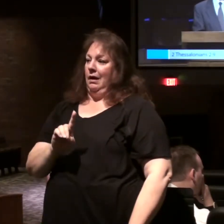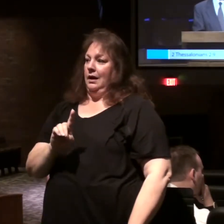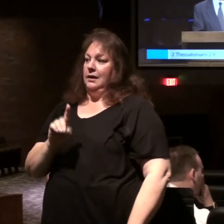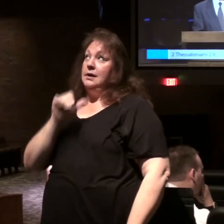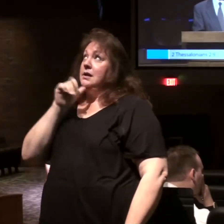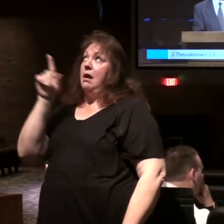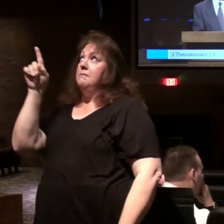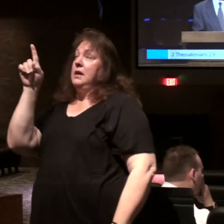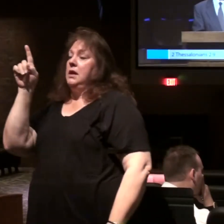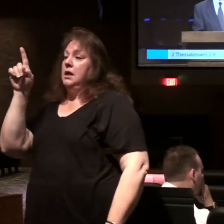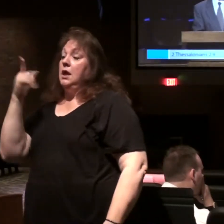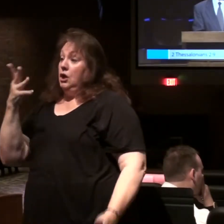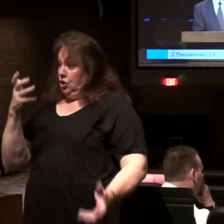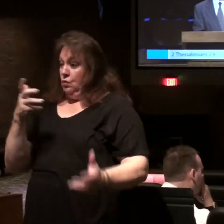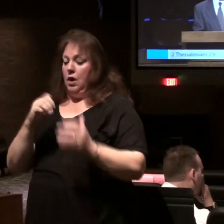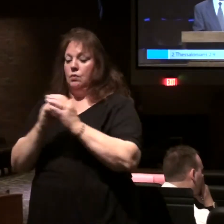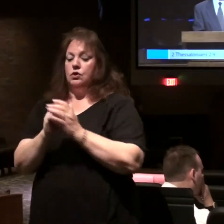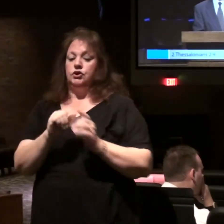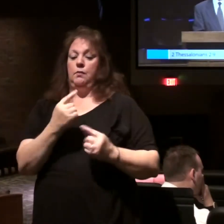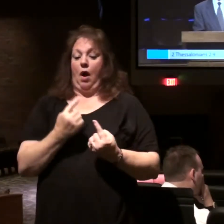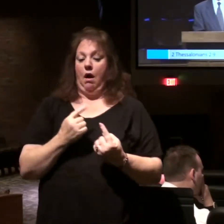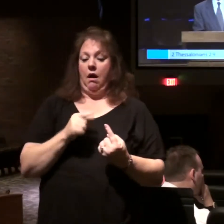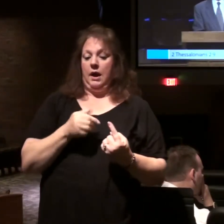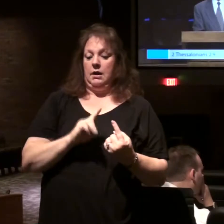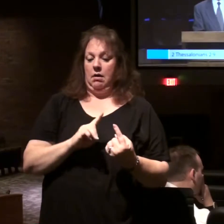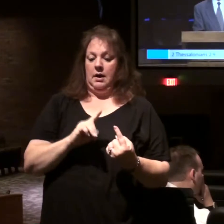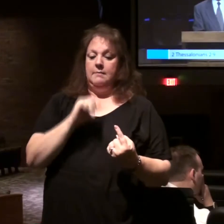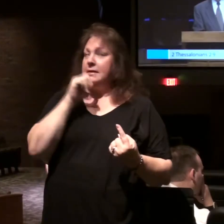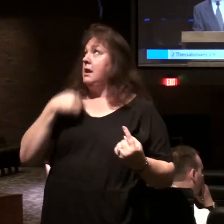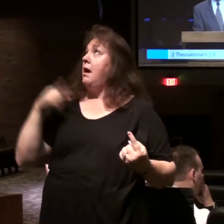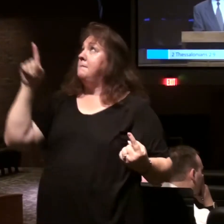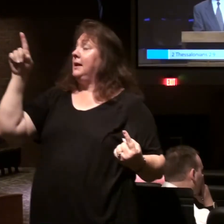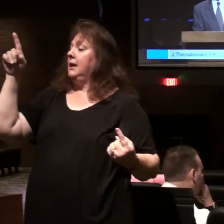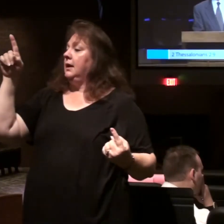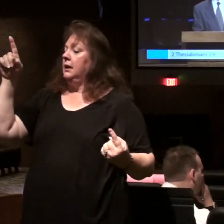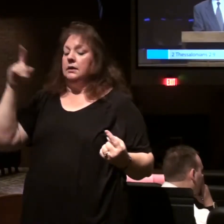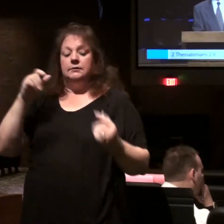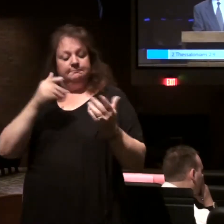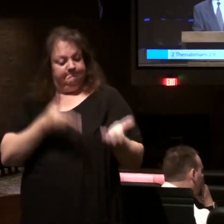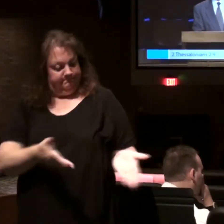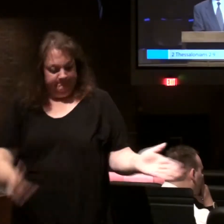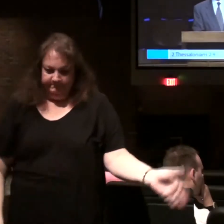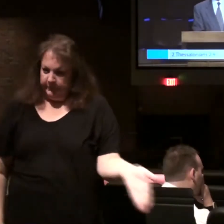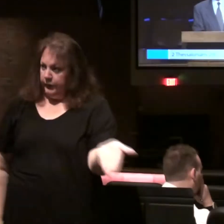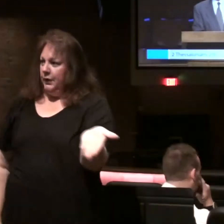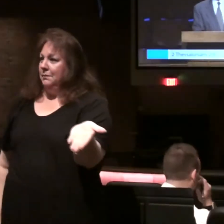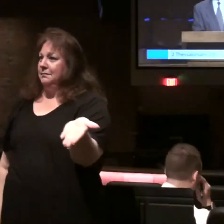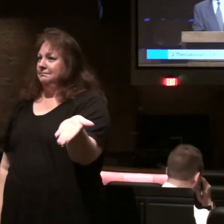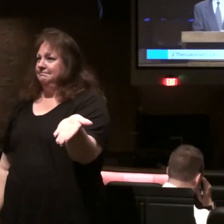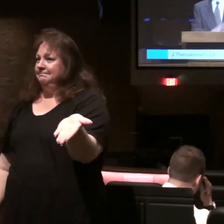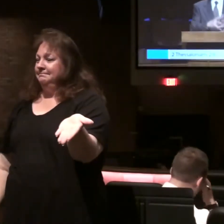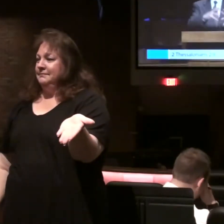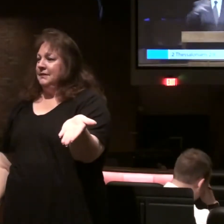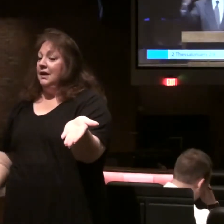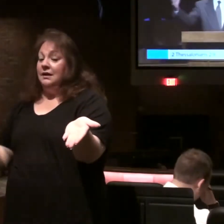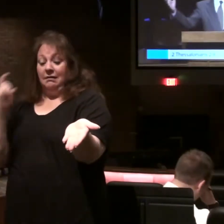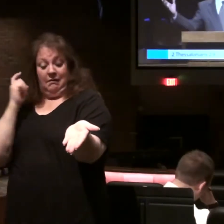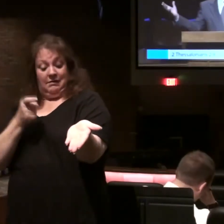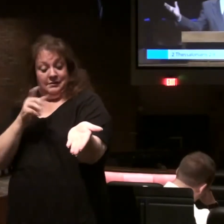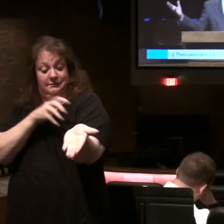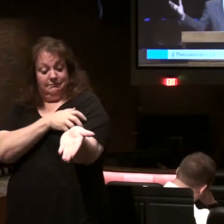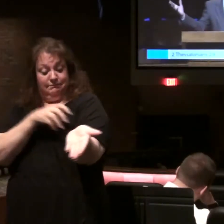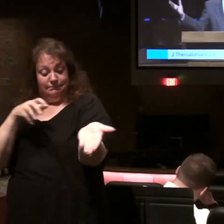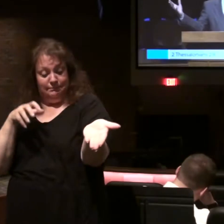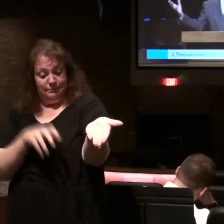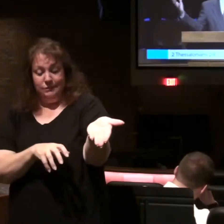worship a God but not me well then you can worship the God of this world and God gives Satan the